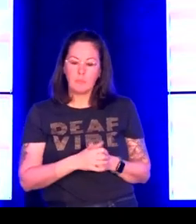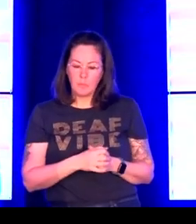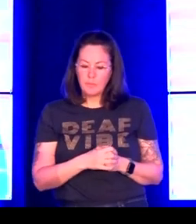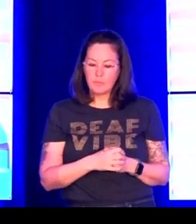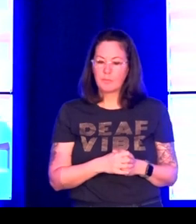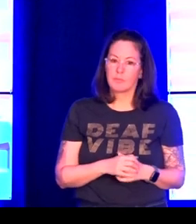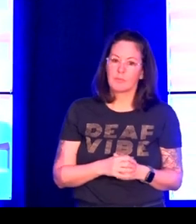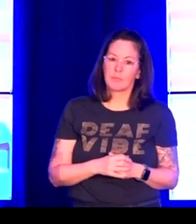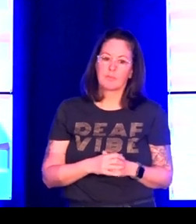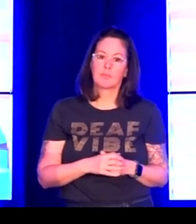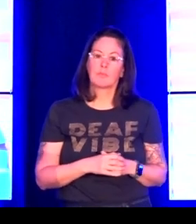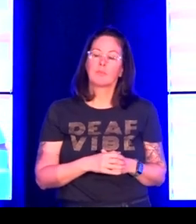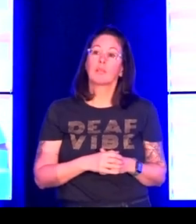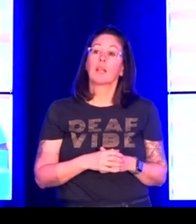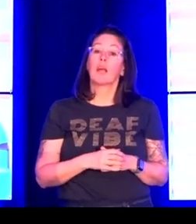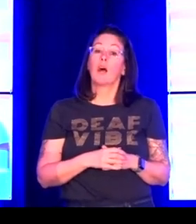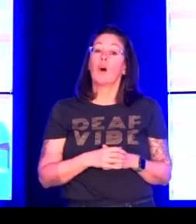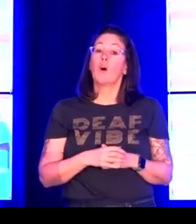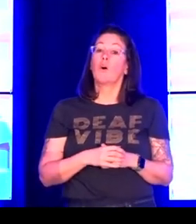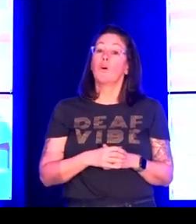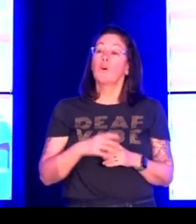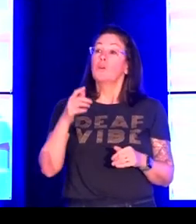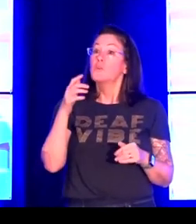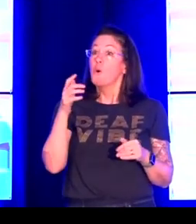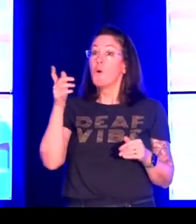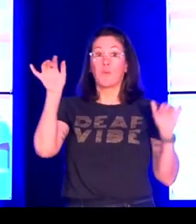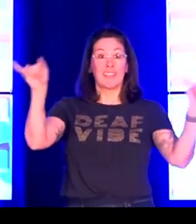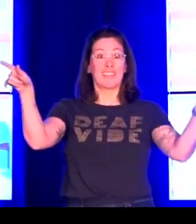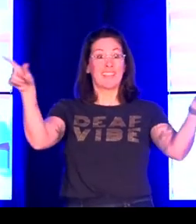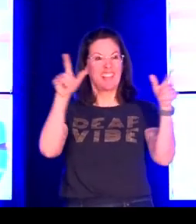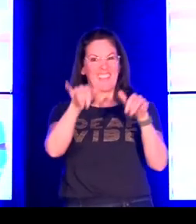this reason people also continue to rely on glossing